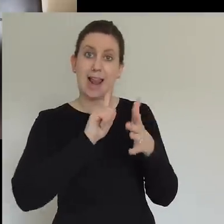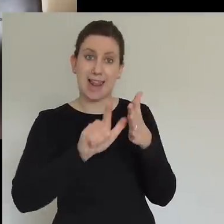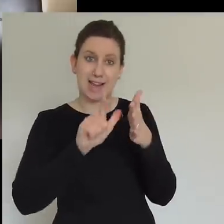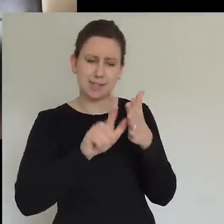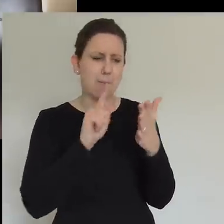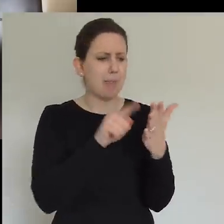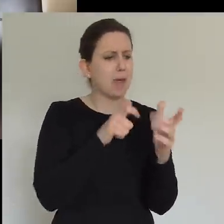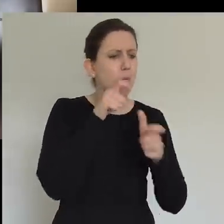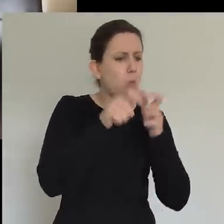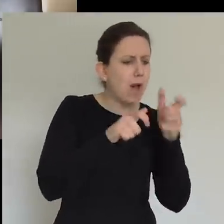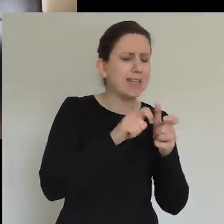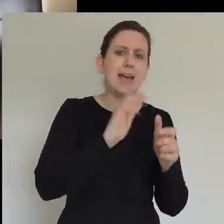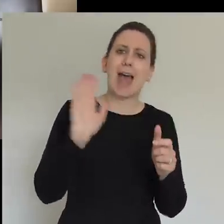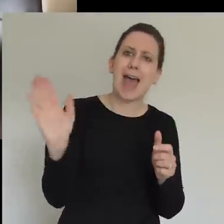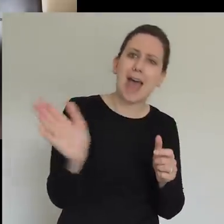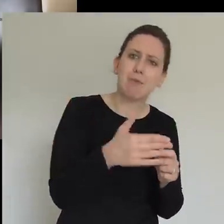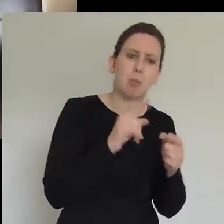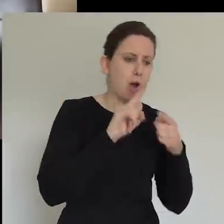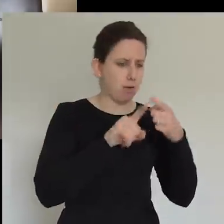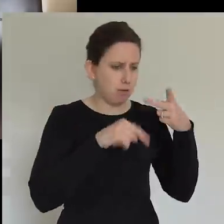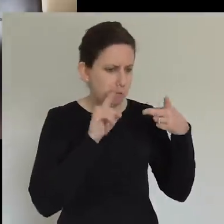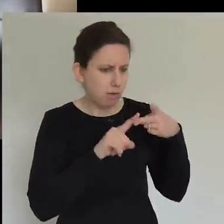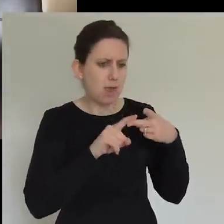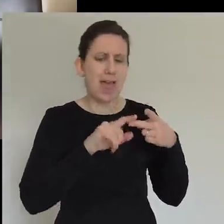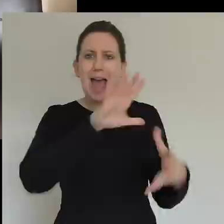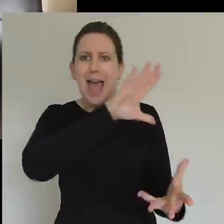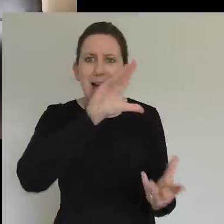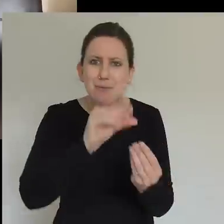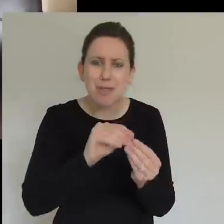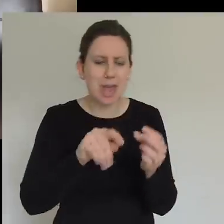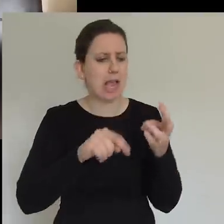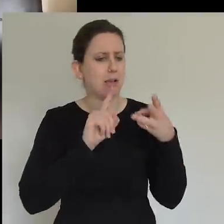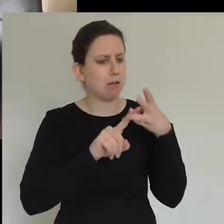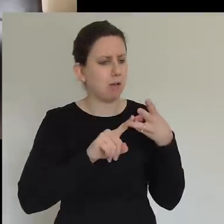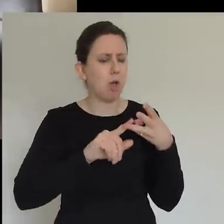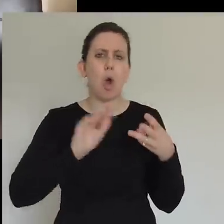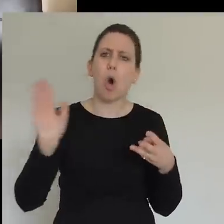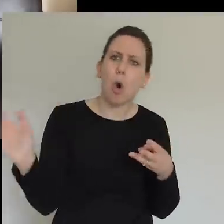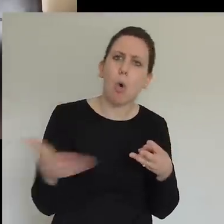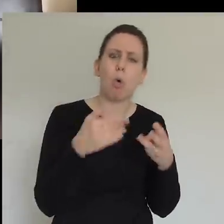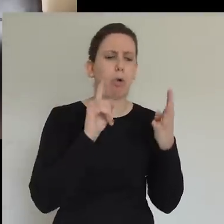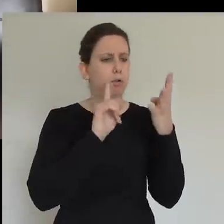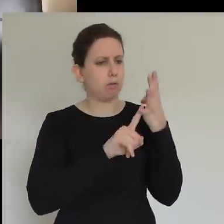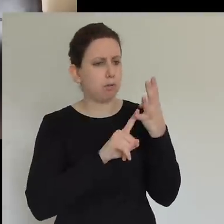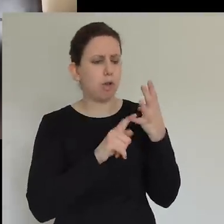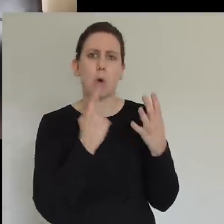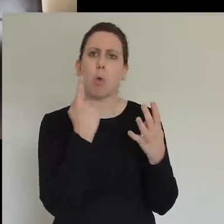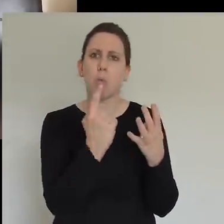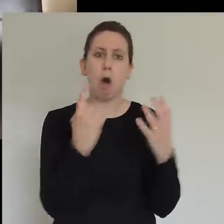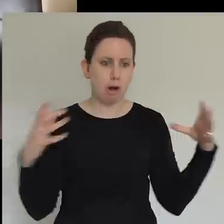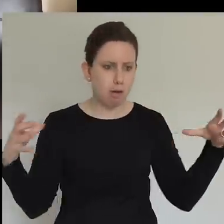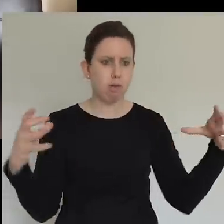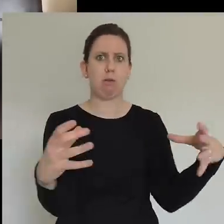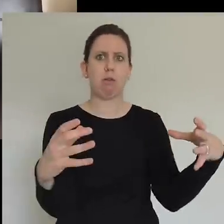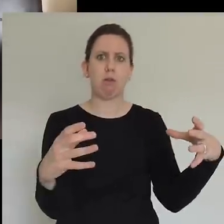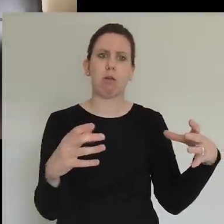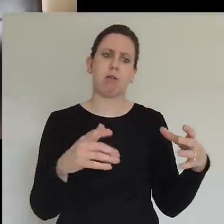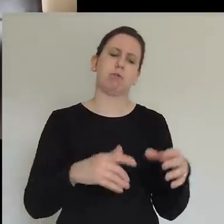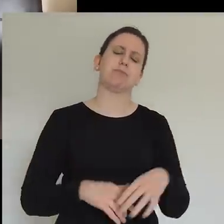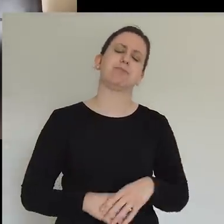see everything. We see all. We see one. We see them all. And there's no question of it being a sum